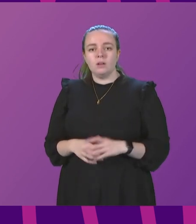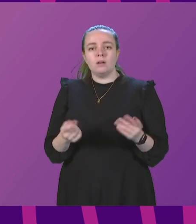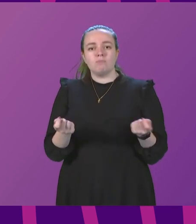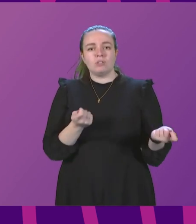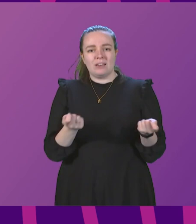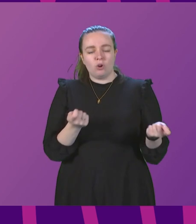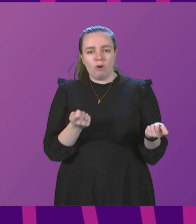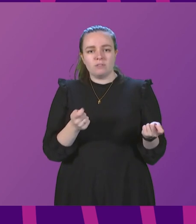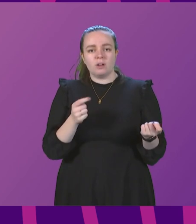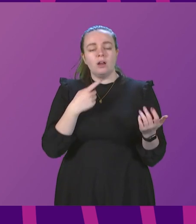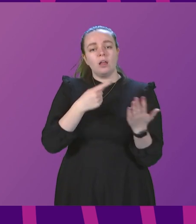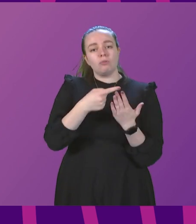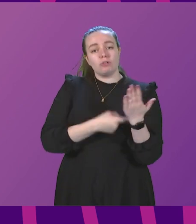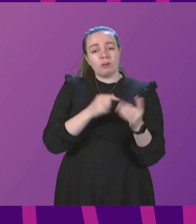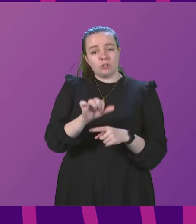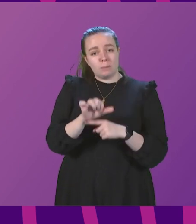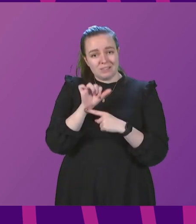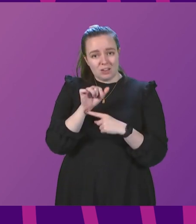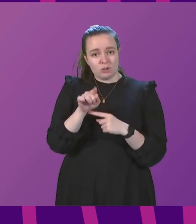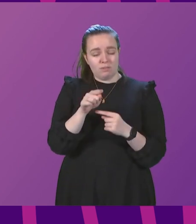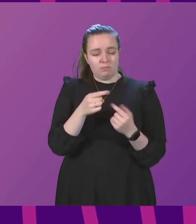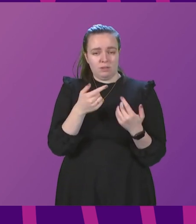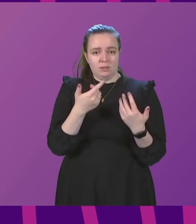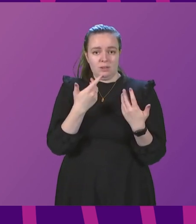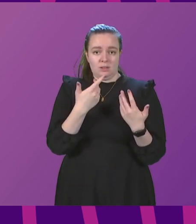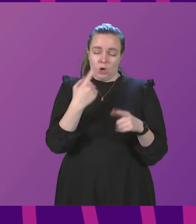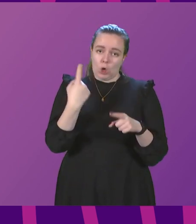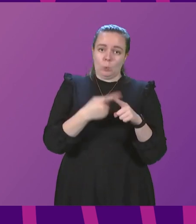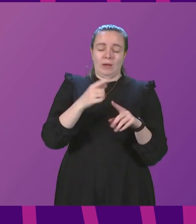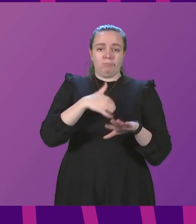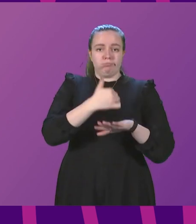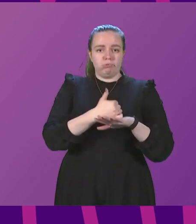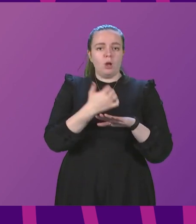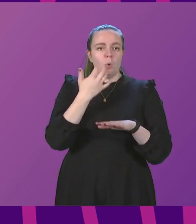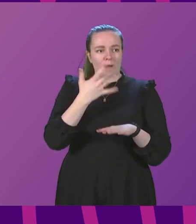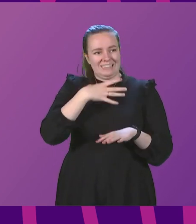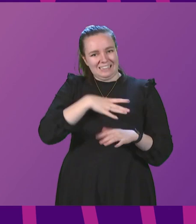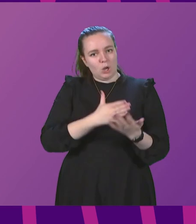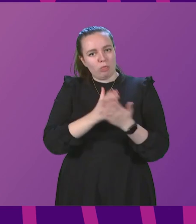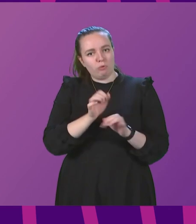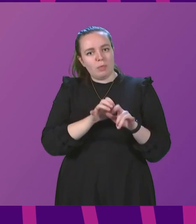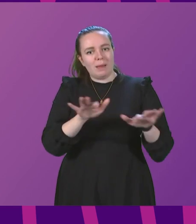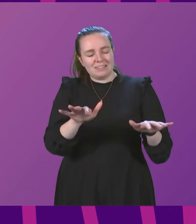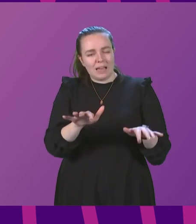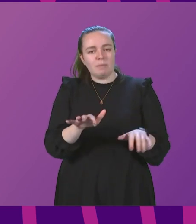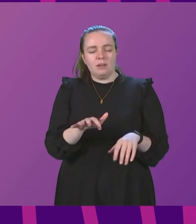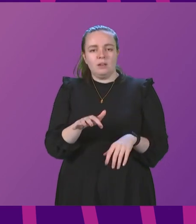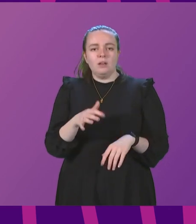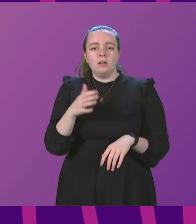Thank you. Thank you.